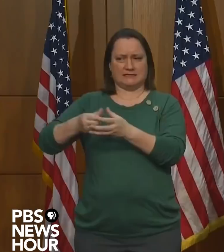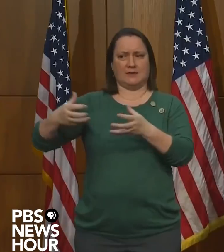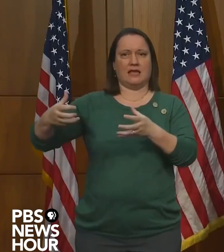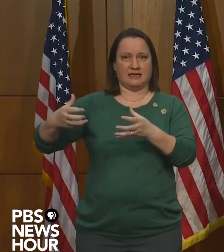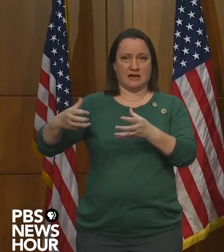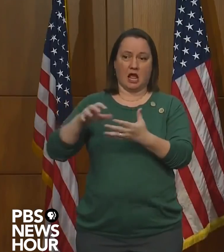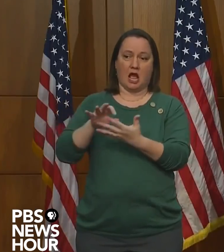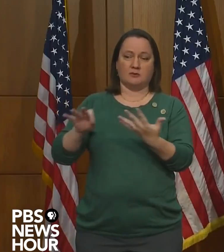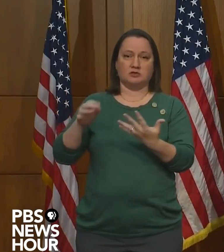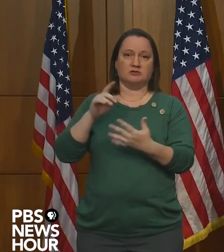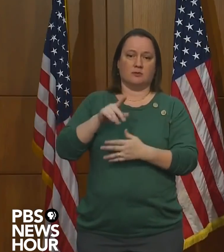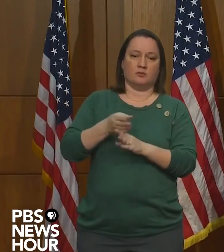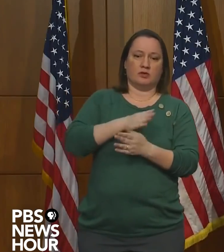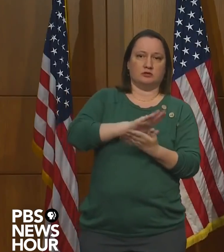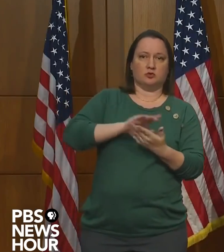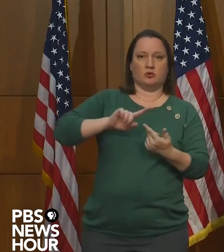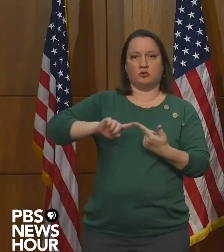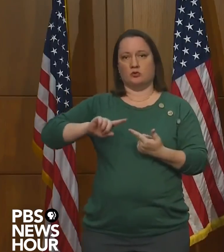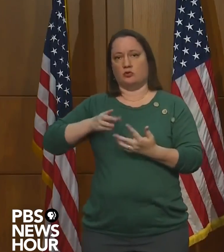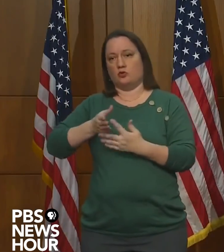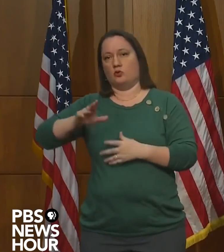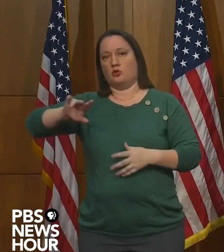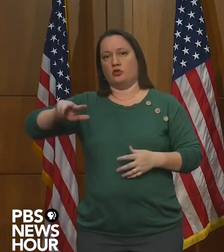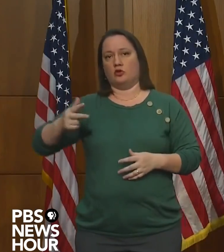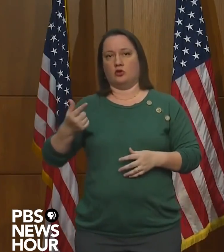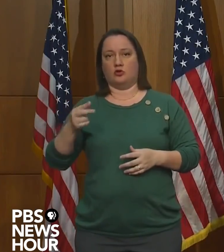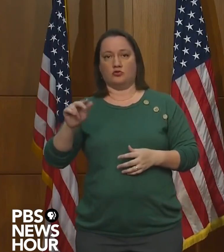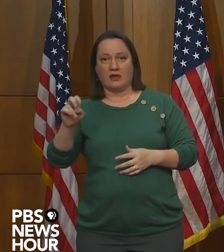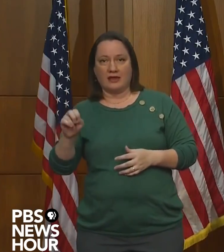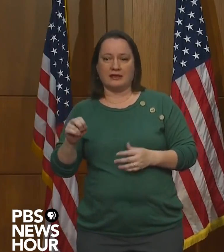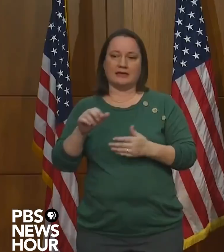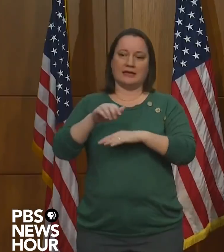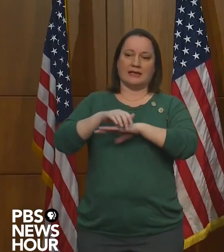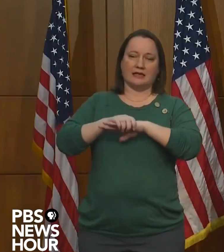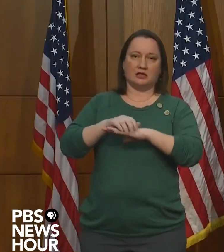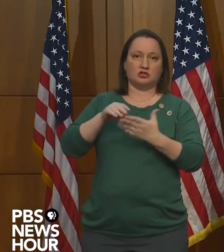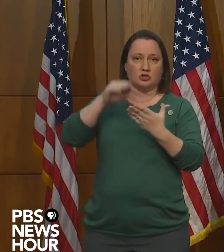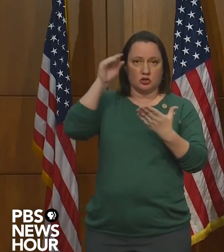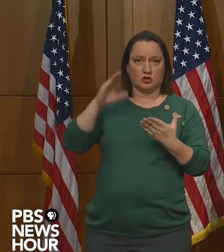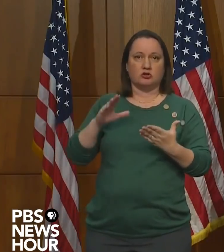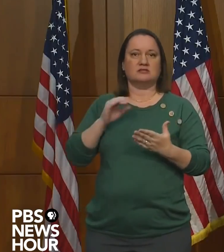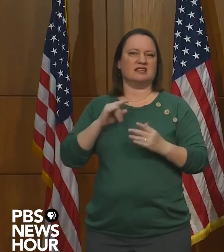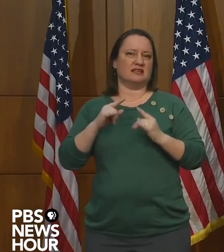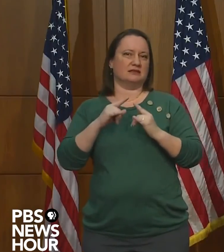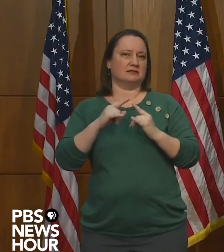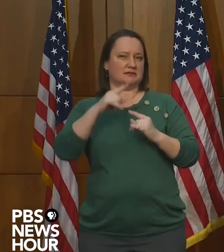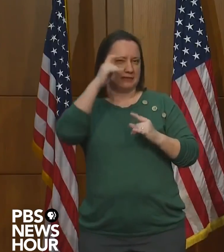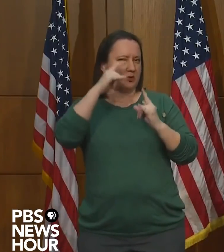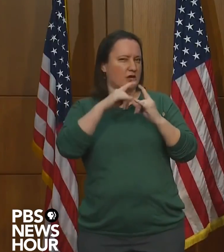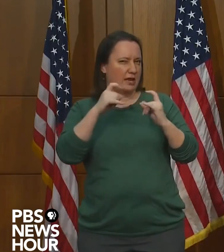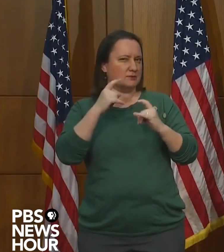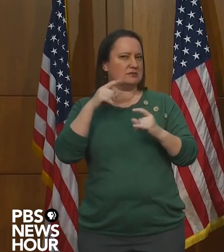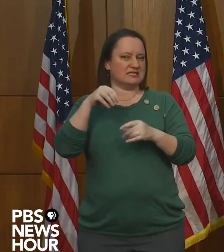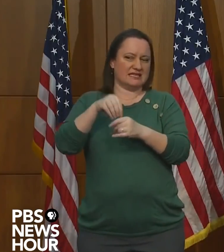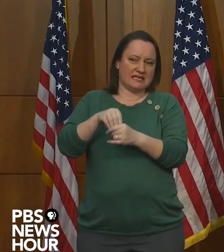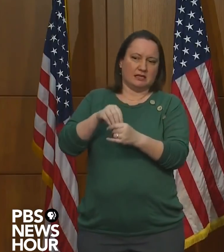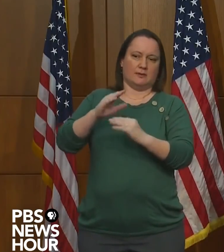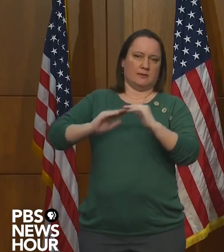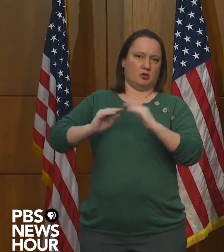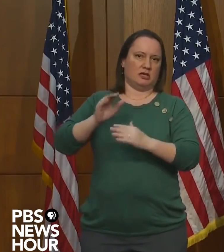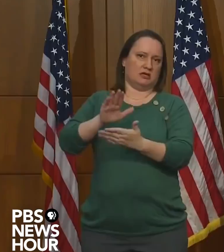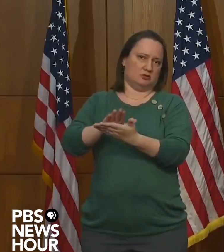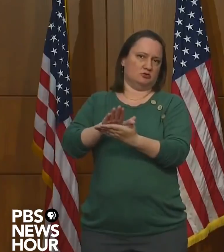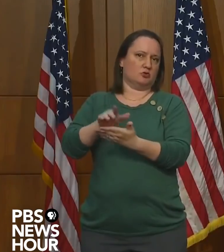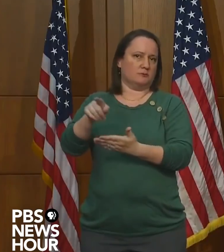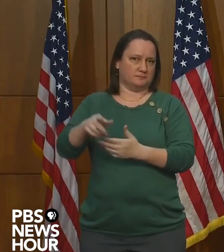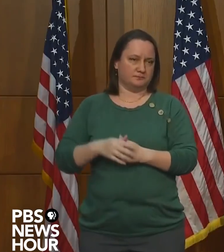for preschool through third grade students, English learners, and summer camps in school buildings. And again, we wanted to focus on getting